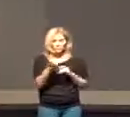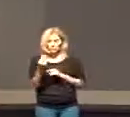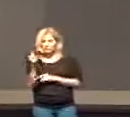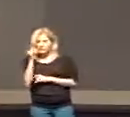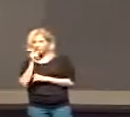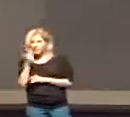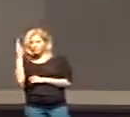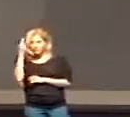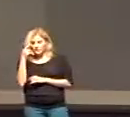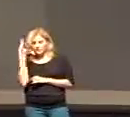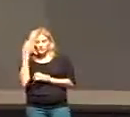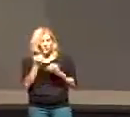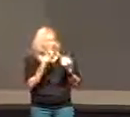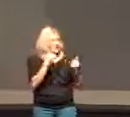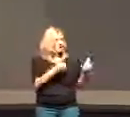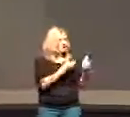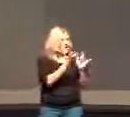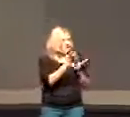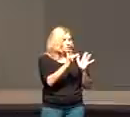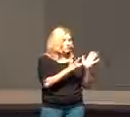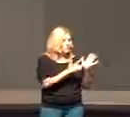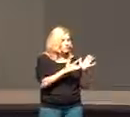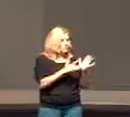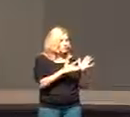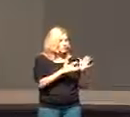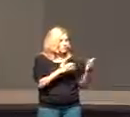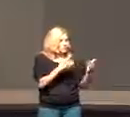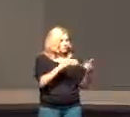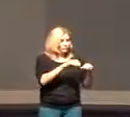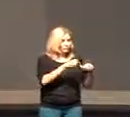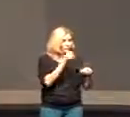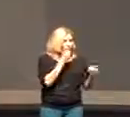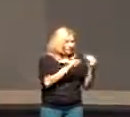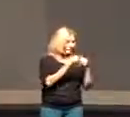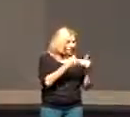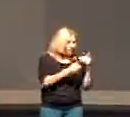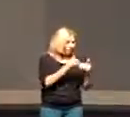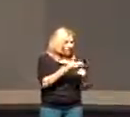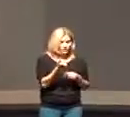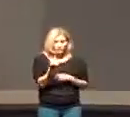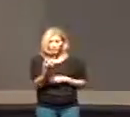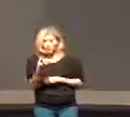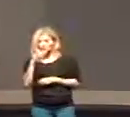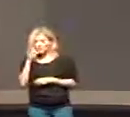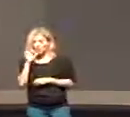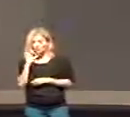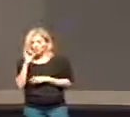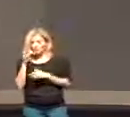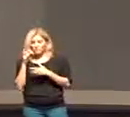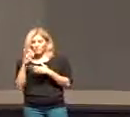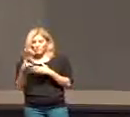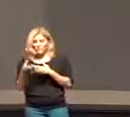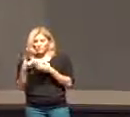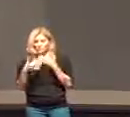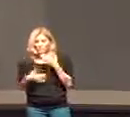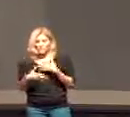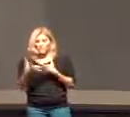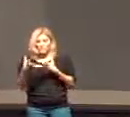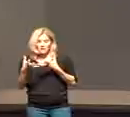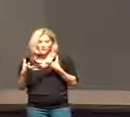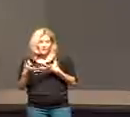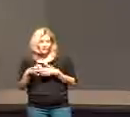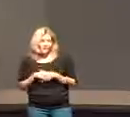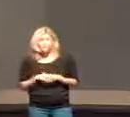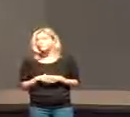suffer for his sake many follow Jesus to the breaking of bread but few to the drinking of the cup of his passion